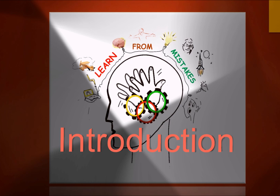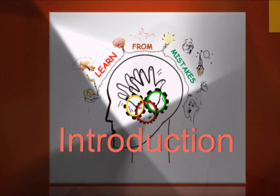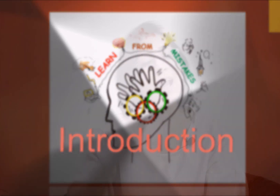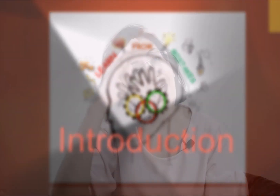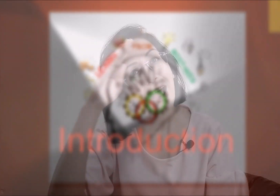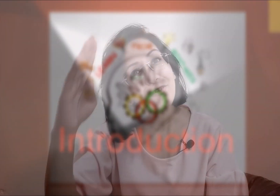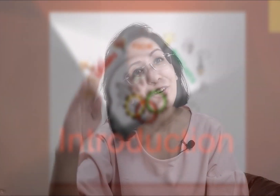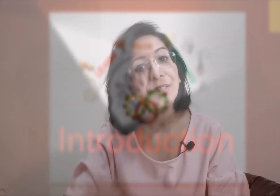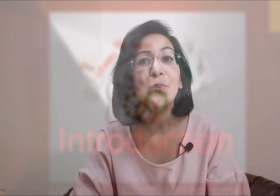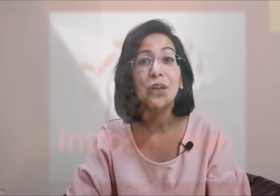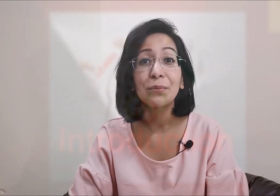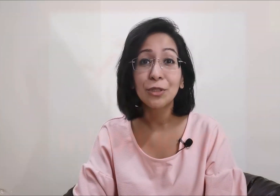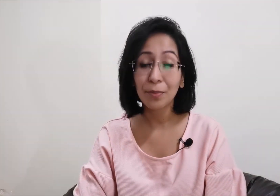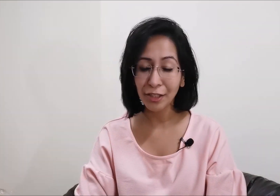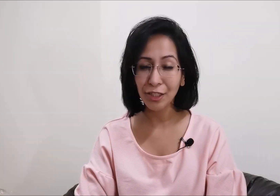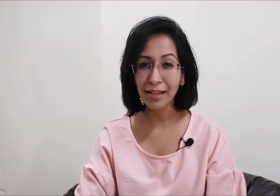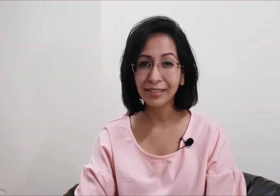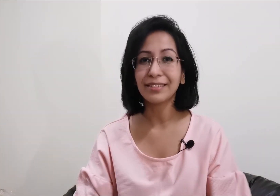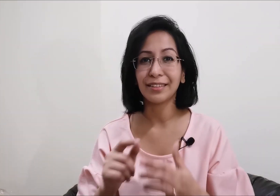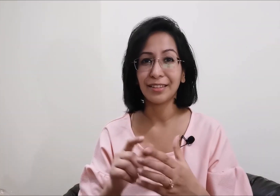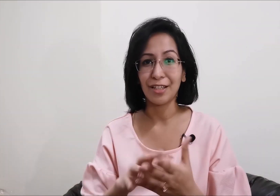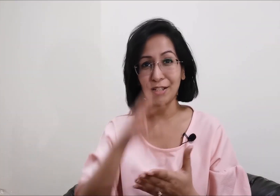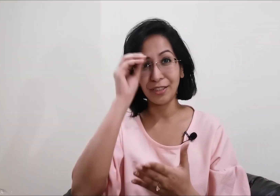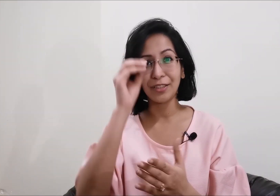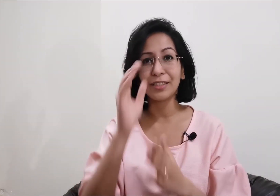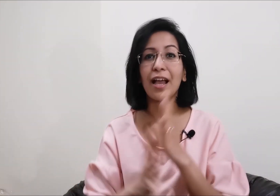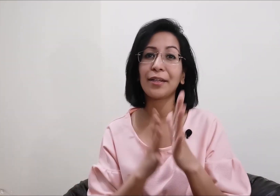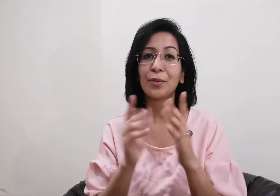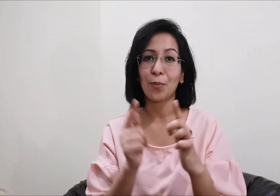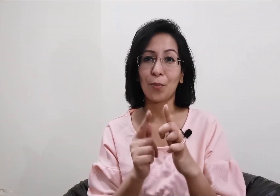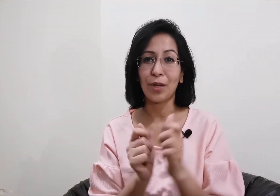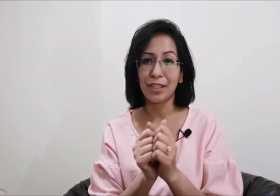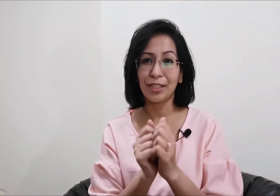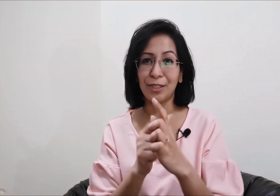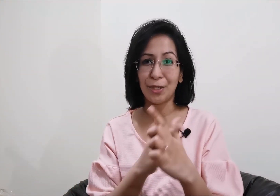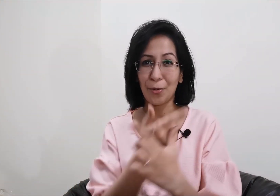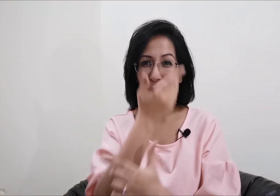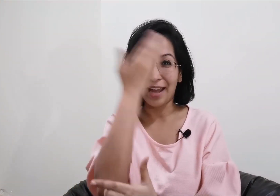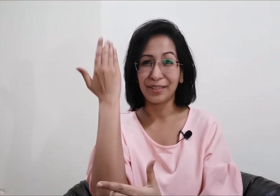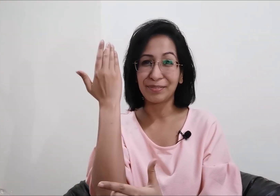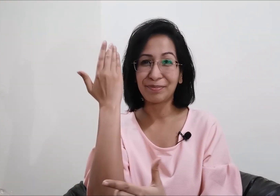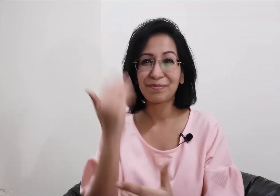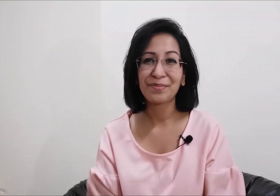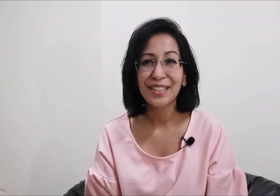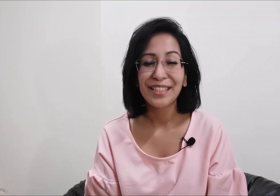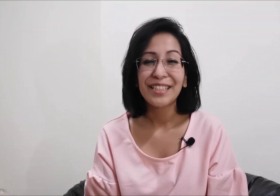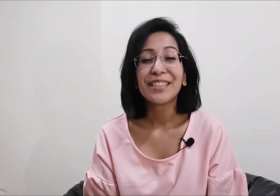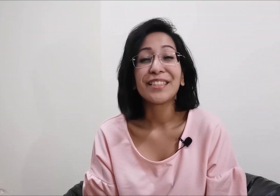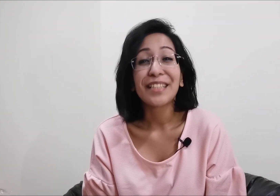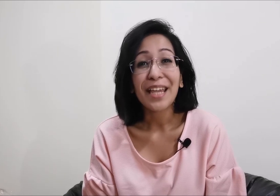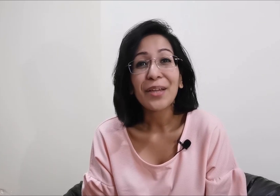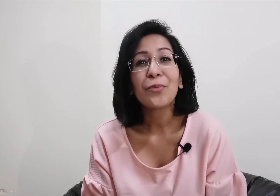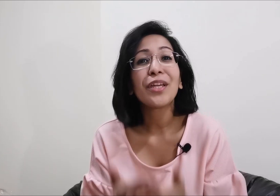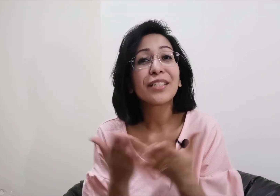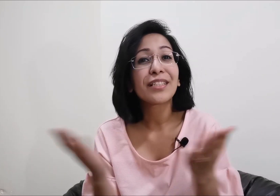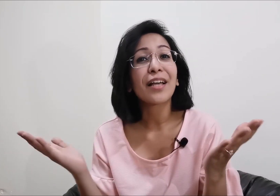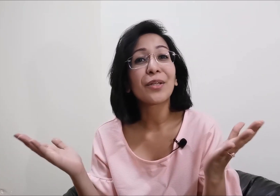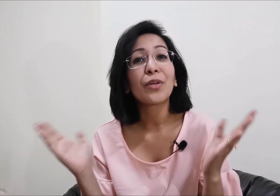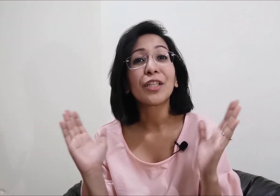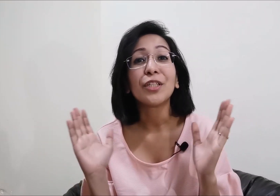hi friends welcome to my channel learn to sign with Joana today we are starting with a